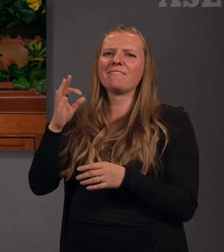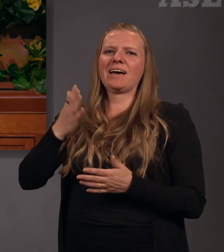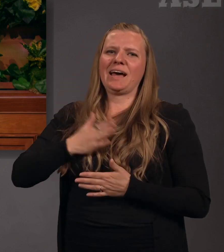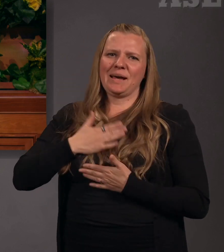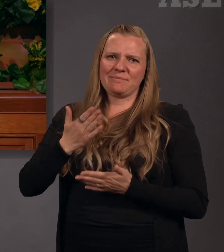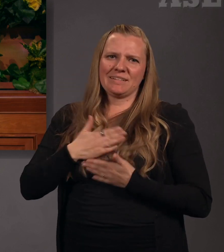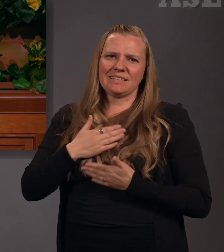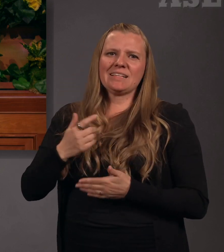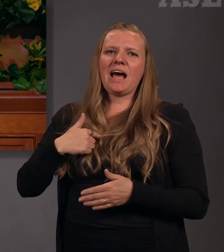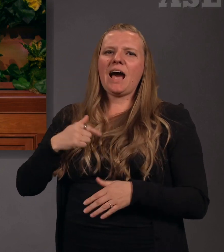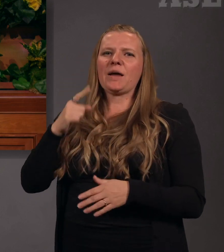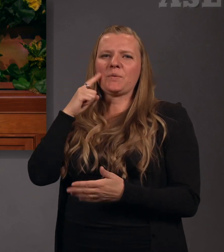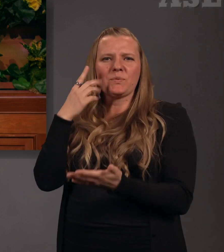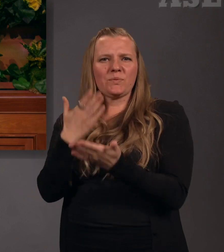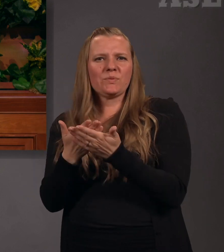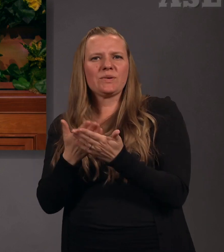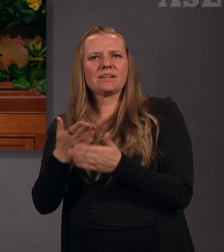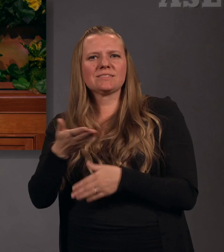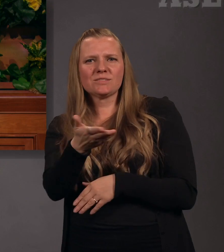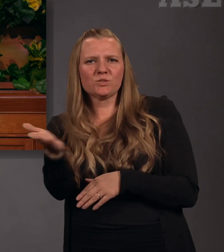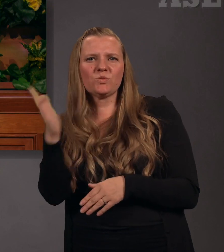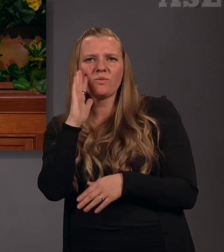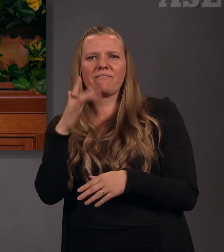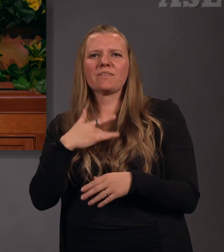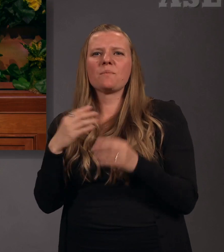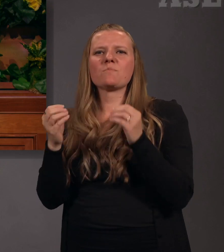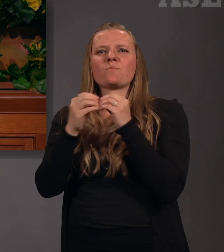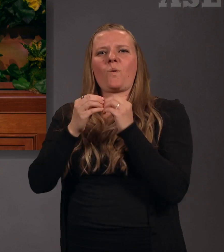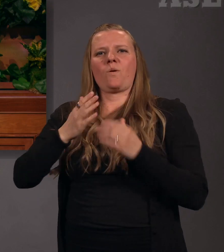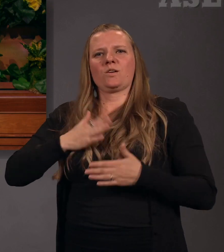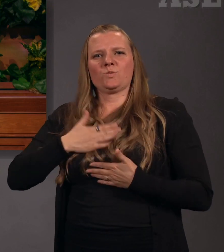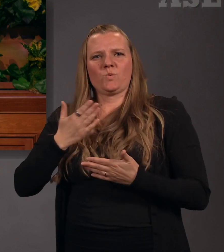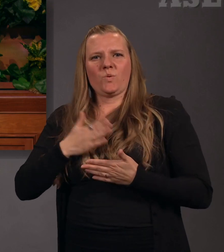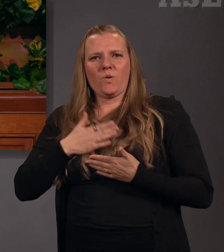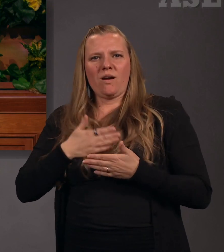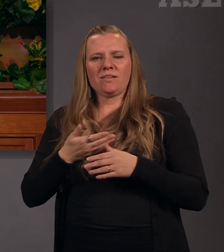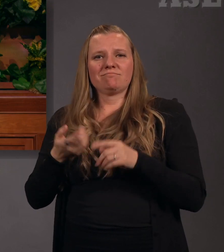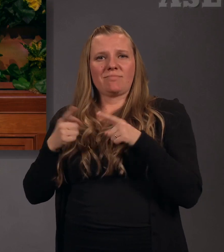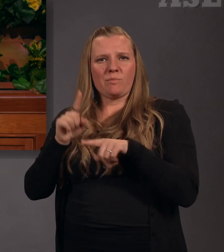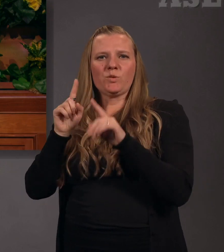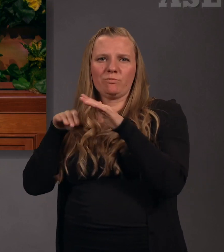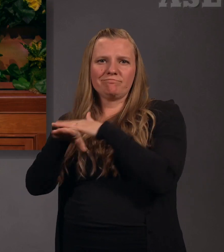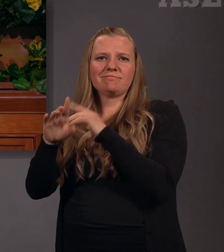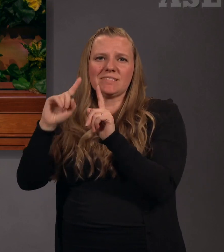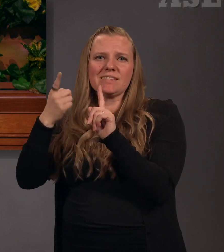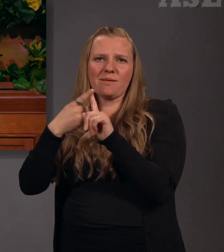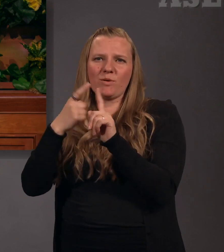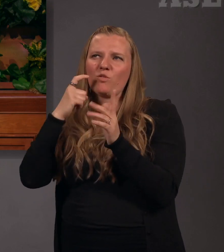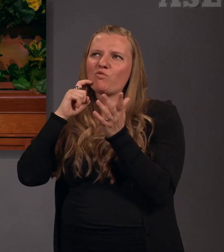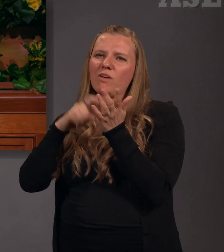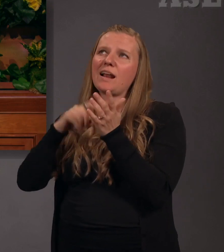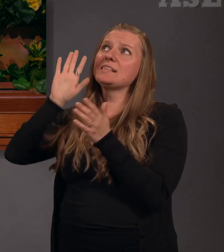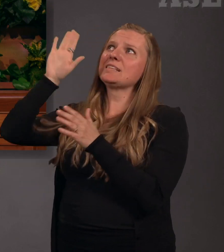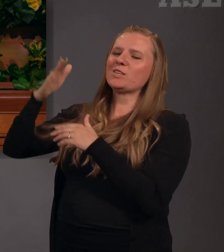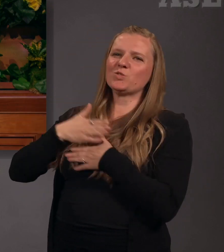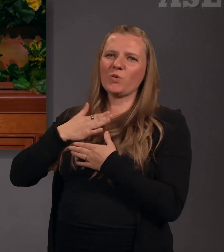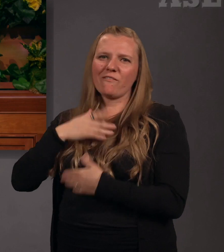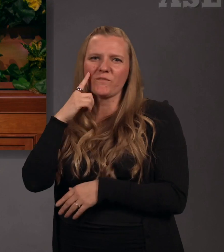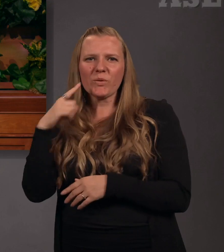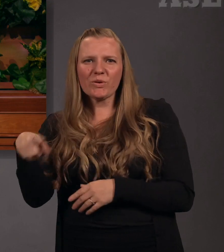will feel joy more and more as you enter the holy temples of the Lord, and I witness that you will experience the joy He